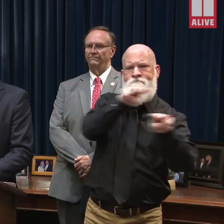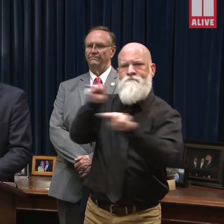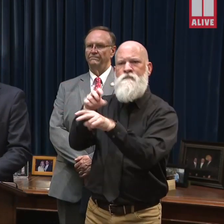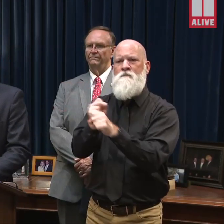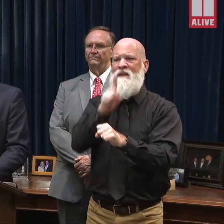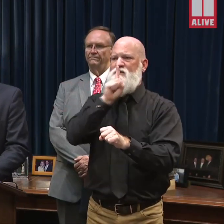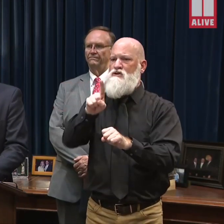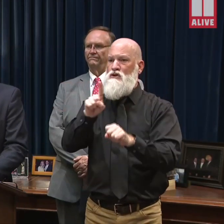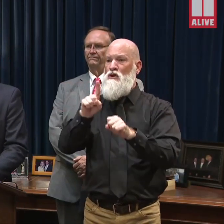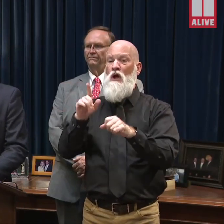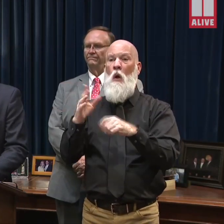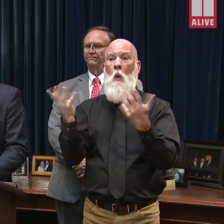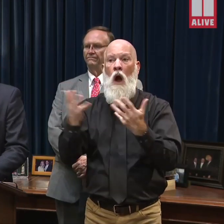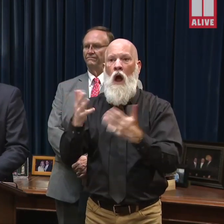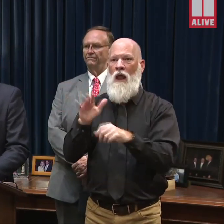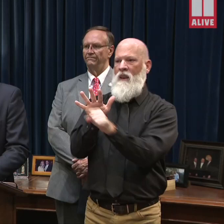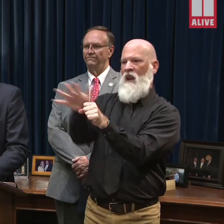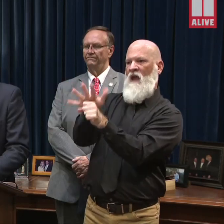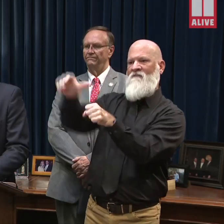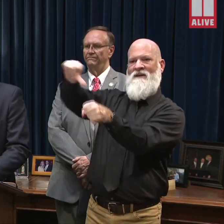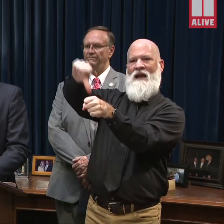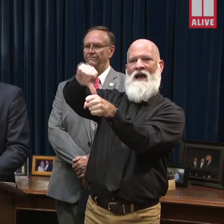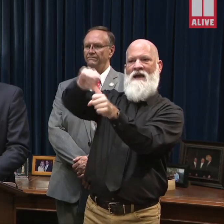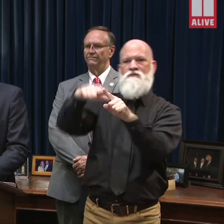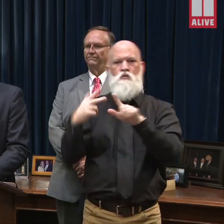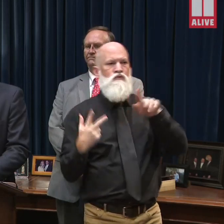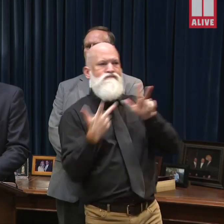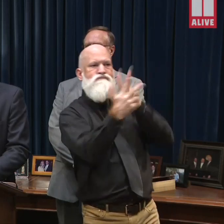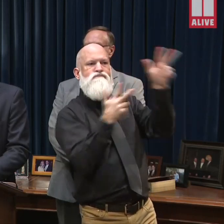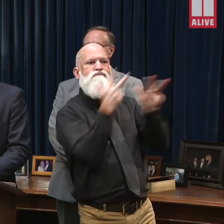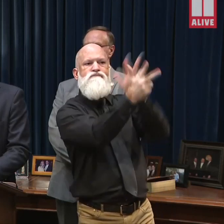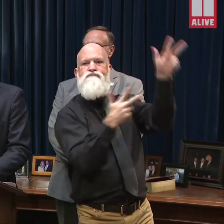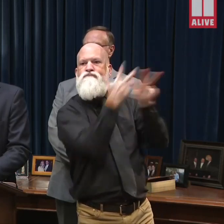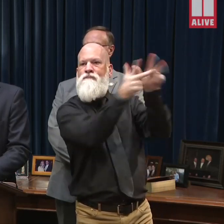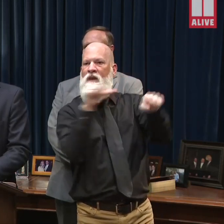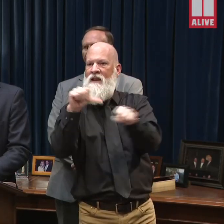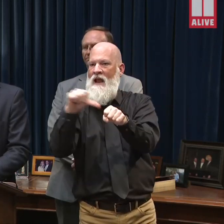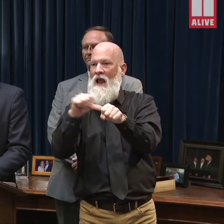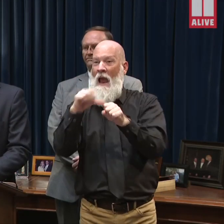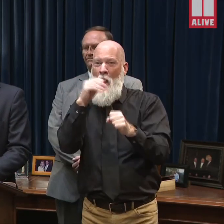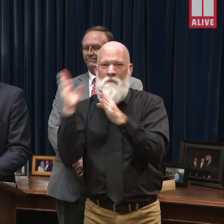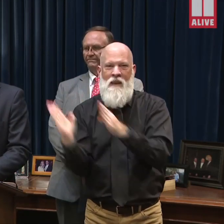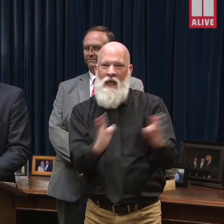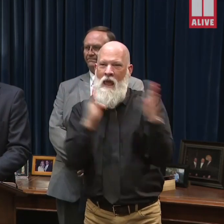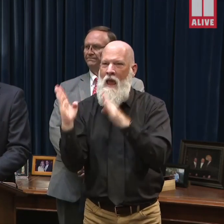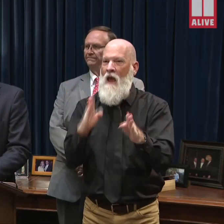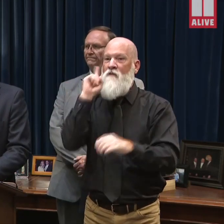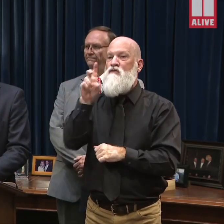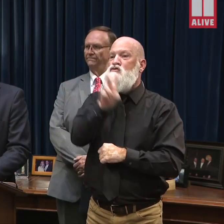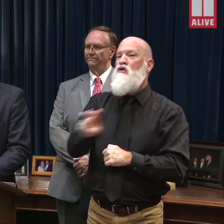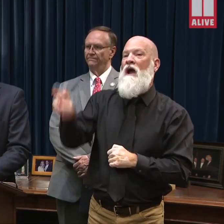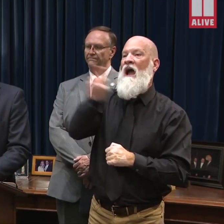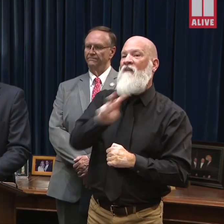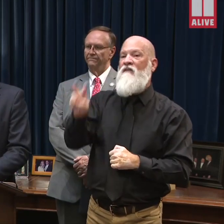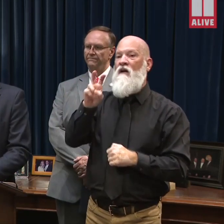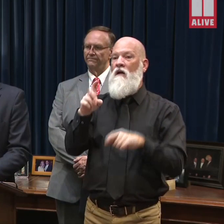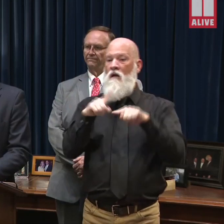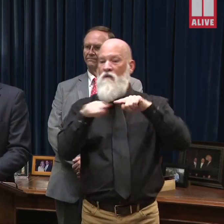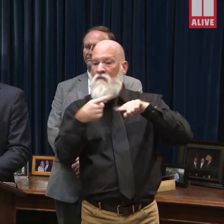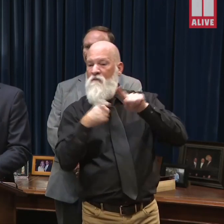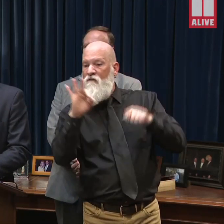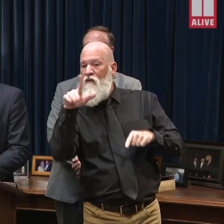plan on traveling to the coast or to Florida for this long weekend, please keep a very close eye on the weather.